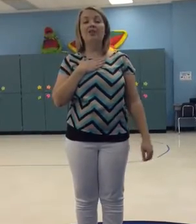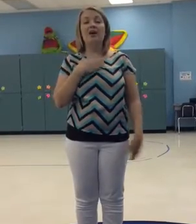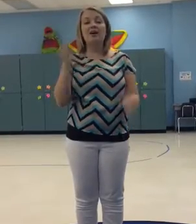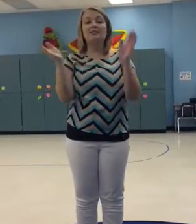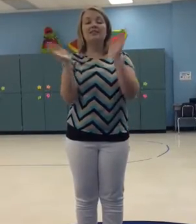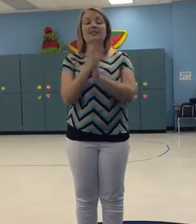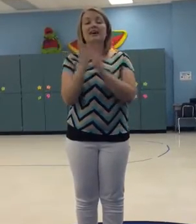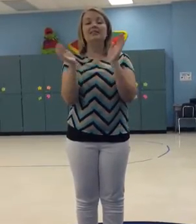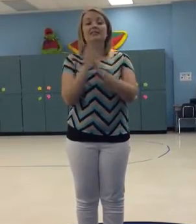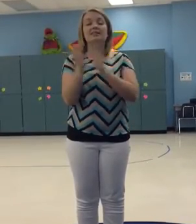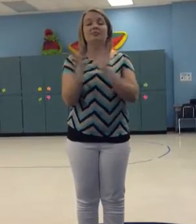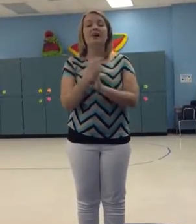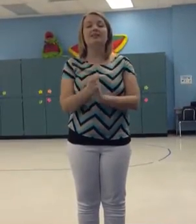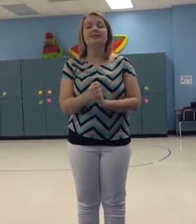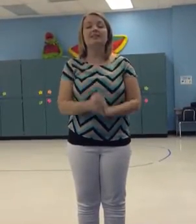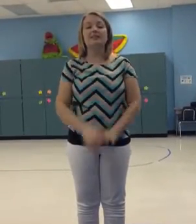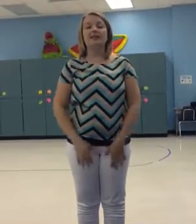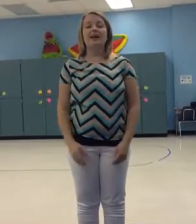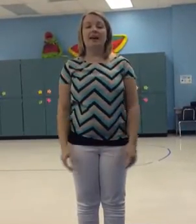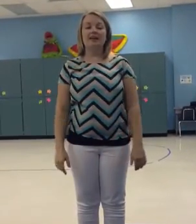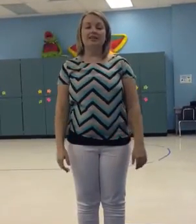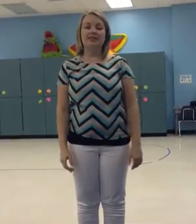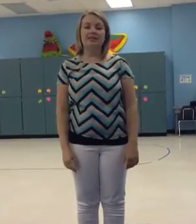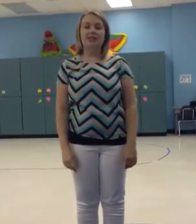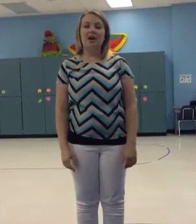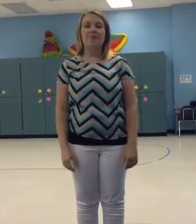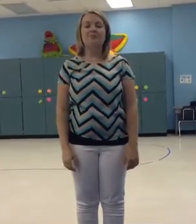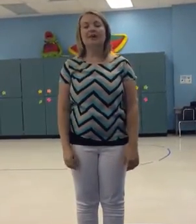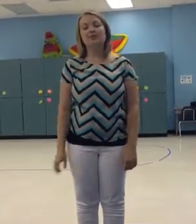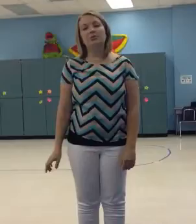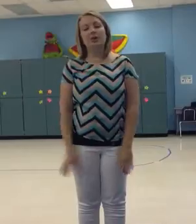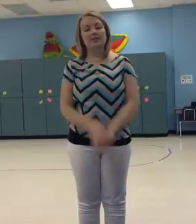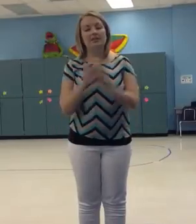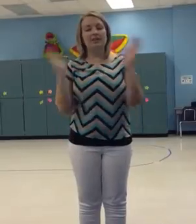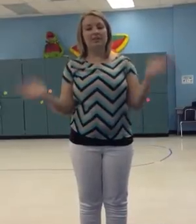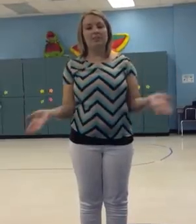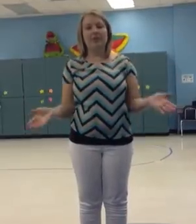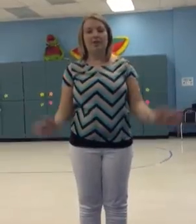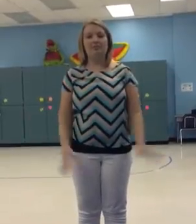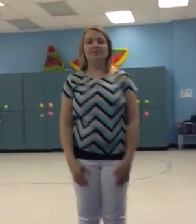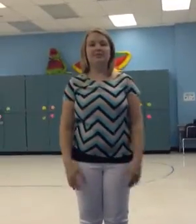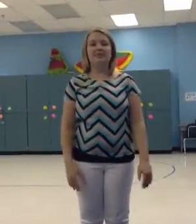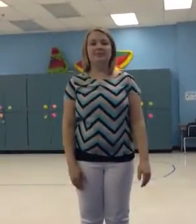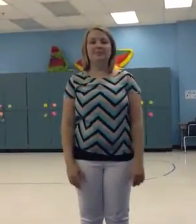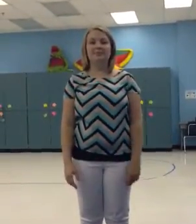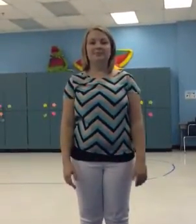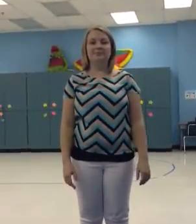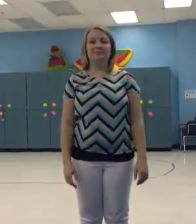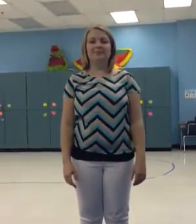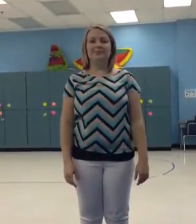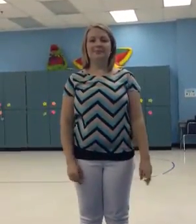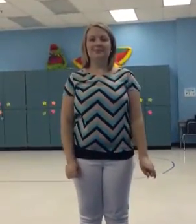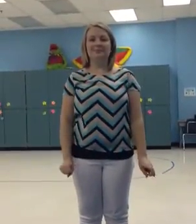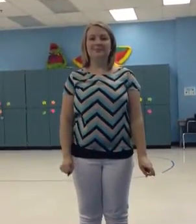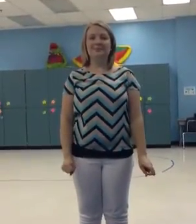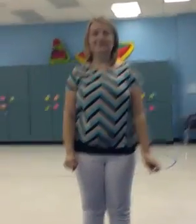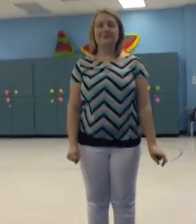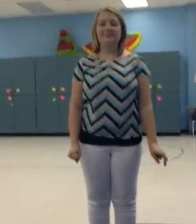the success, success Now do it all together with the background music think? Do it together That hacen You're